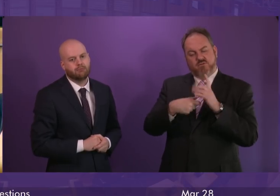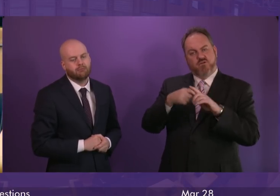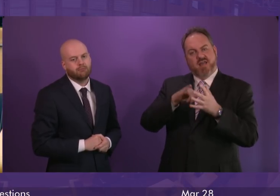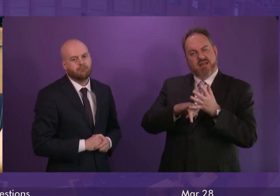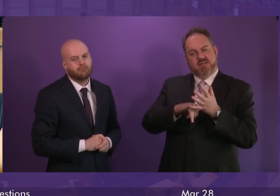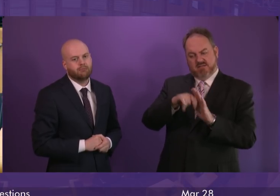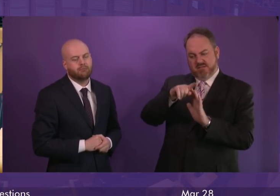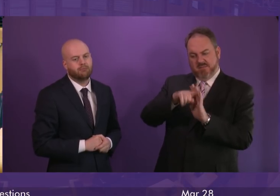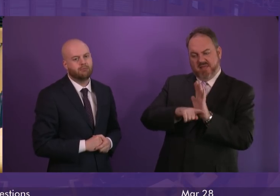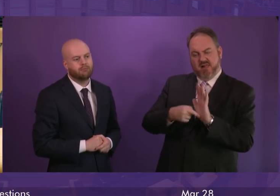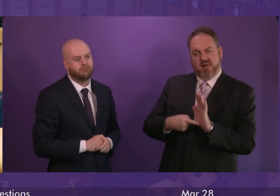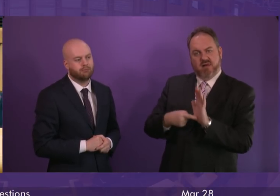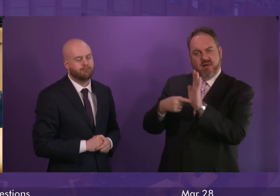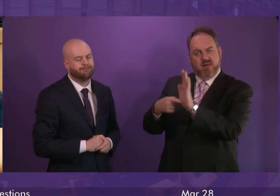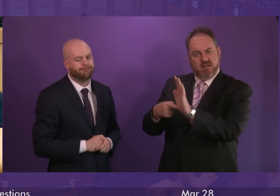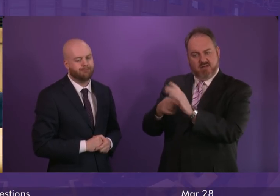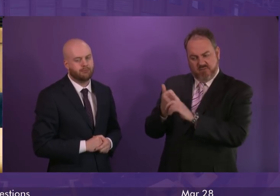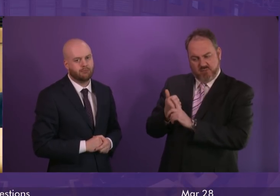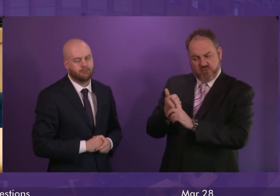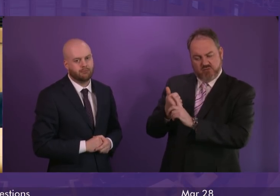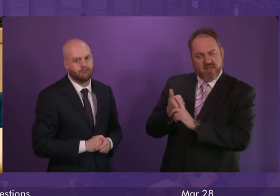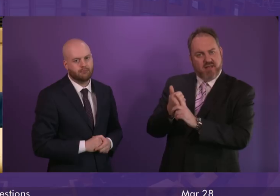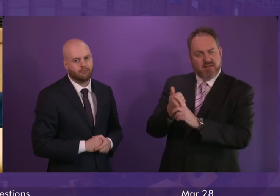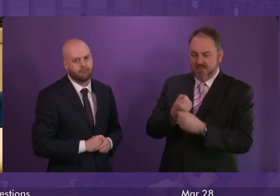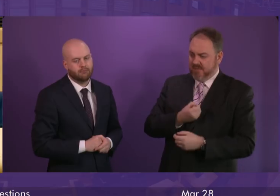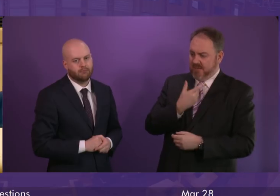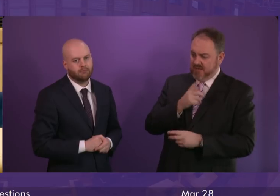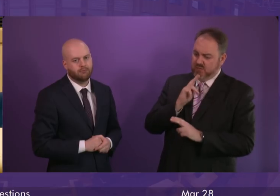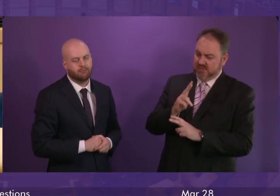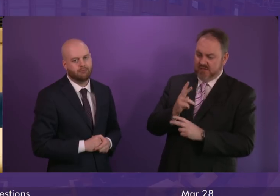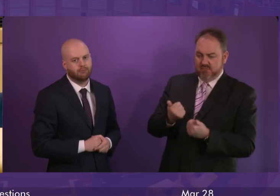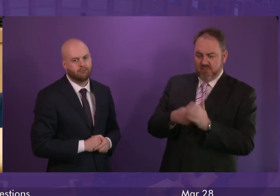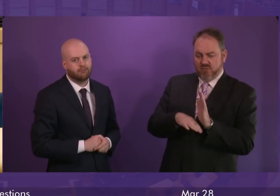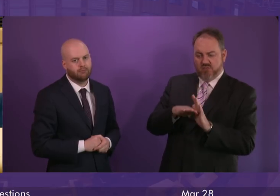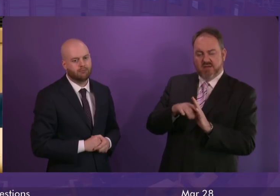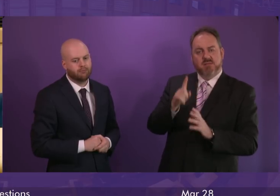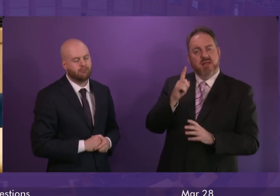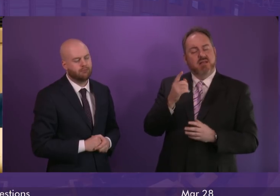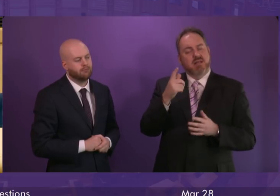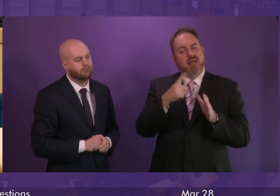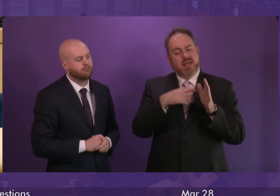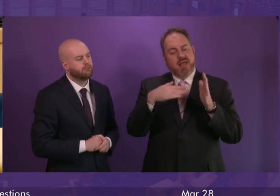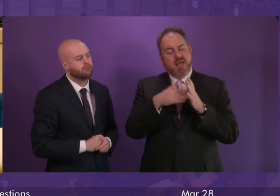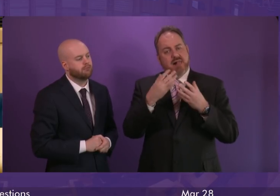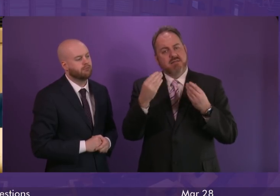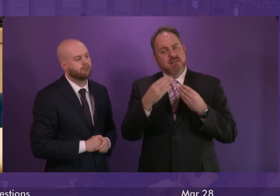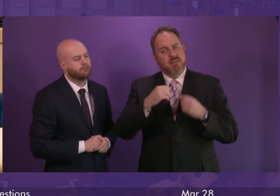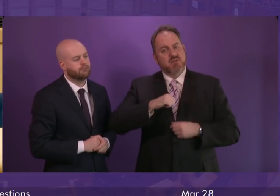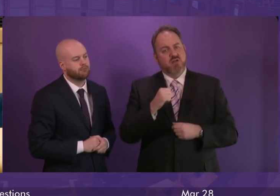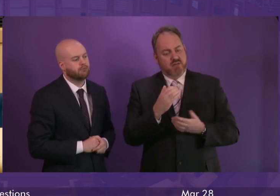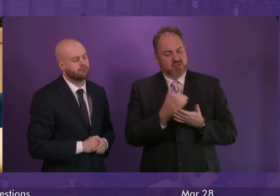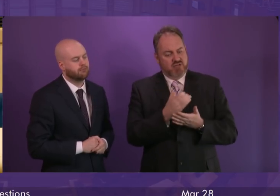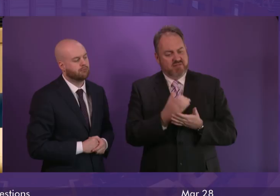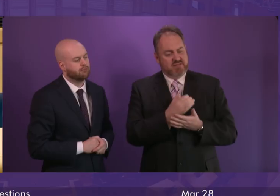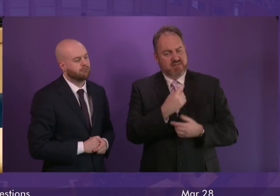therefore welcome that we are seeing these progress made today. One key area which Alzheimer's Scotland has highlighted in their recent report, which the government